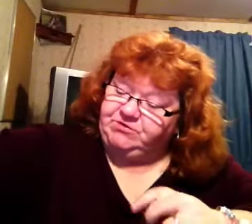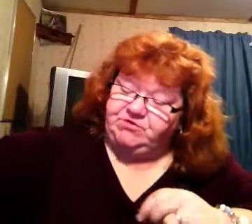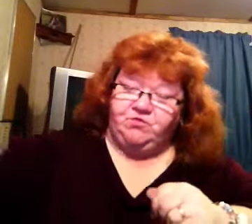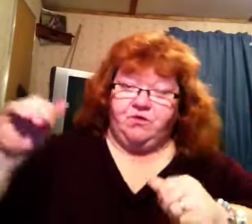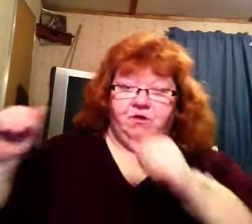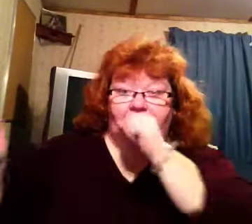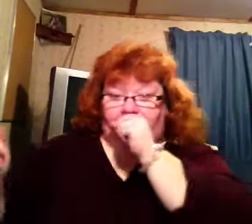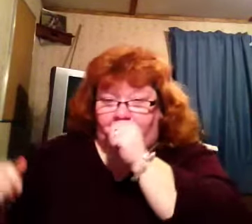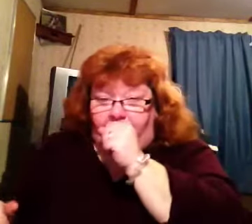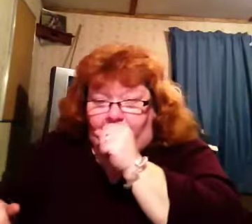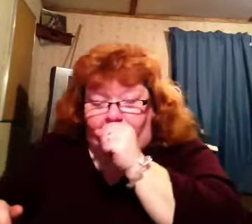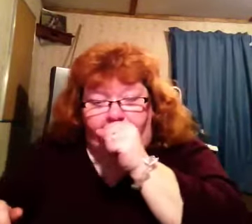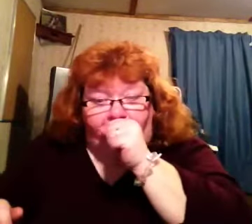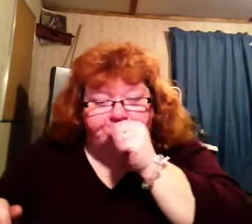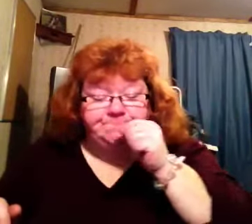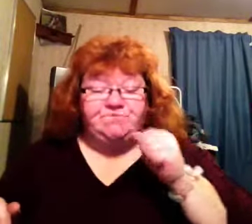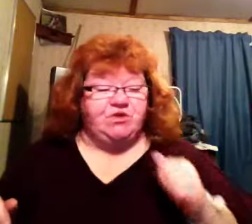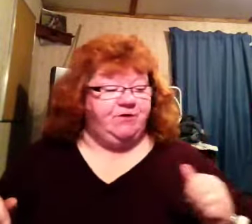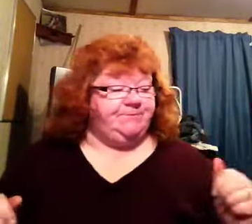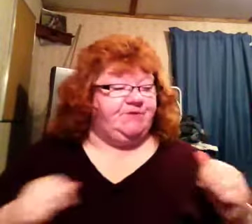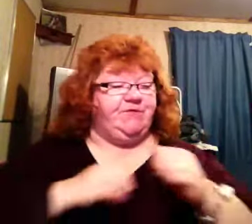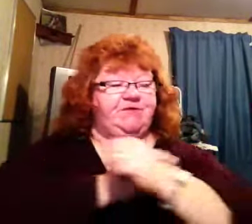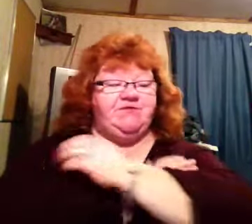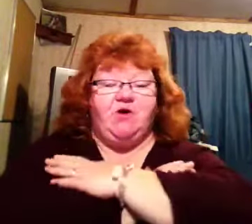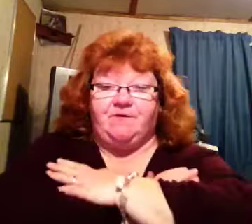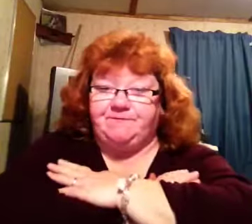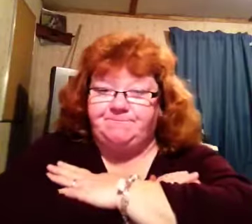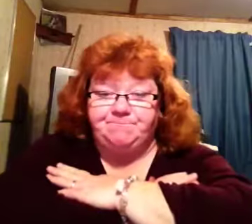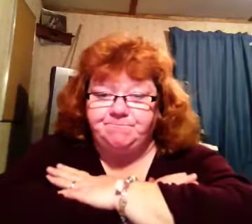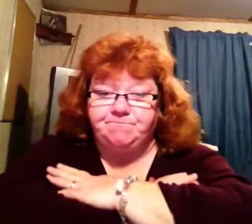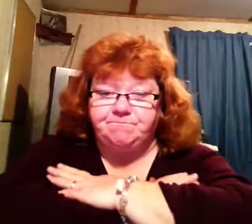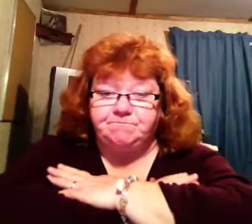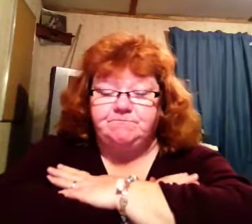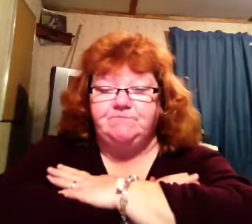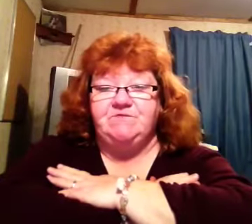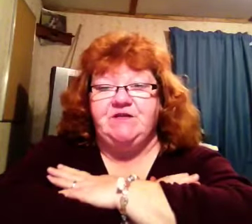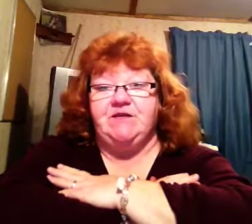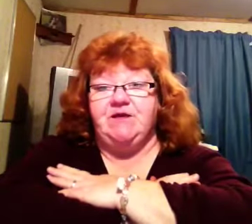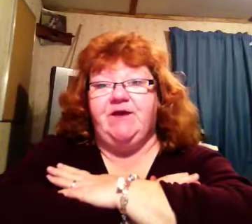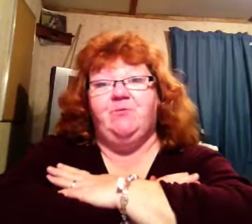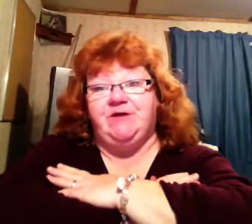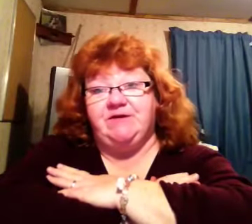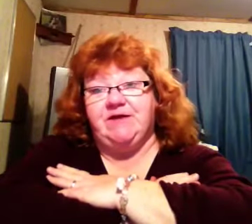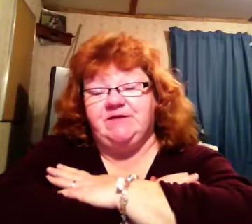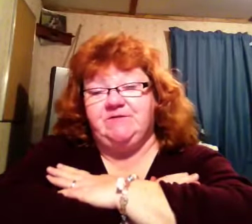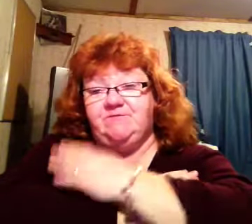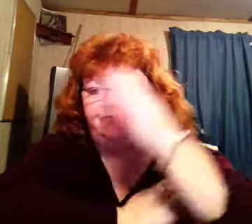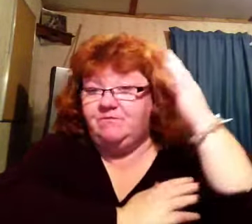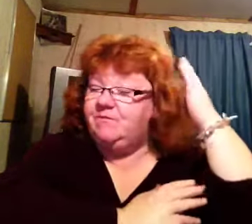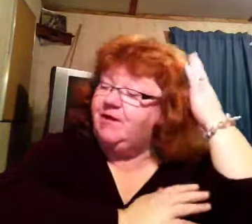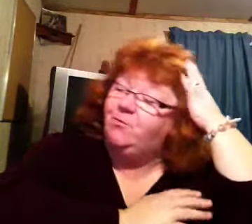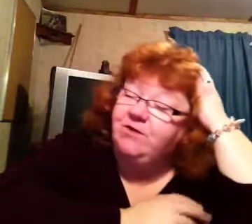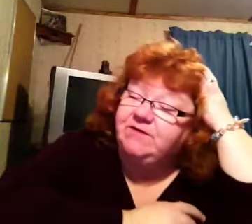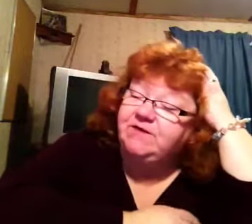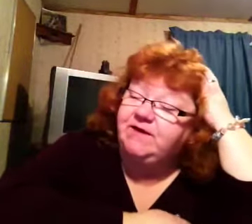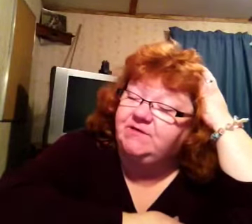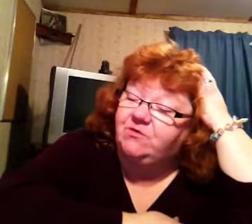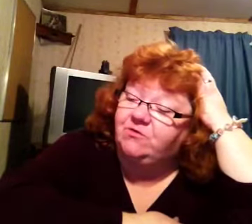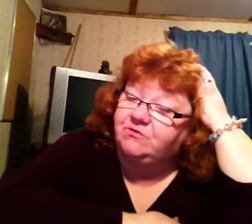store... Sorry, I've had this cough. I had a wicked head... I had a wicked head cold.